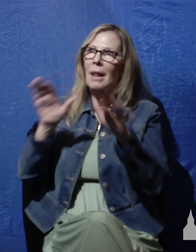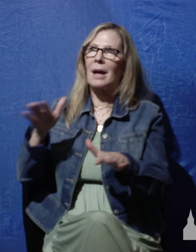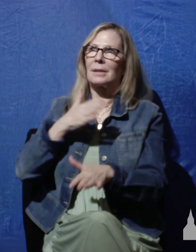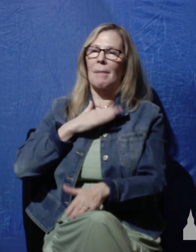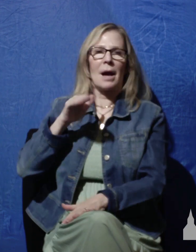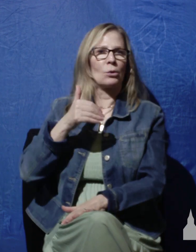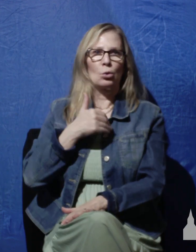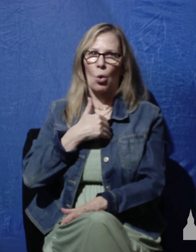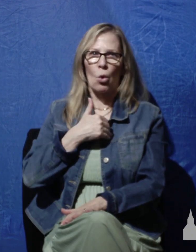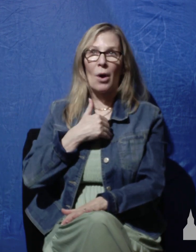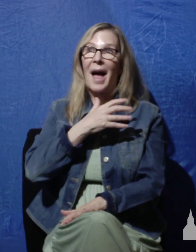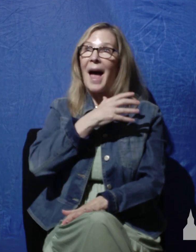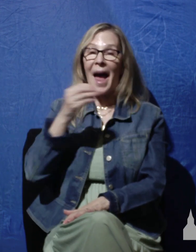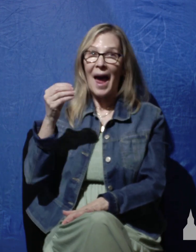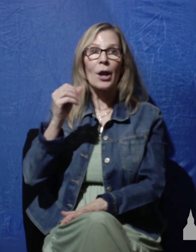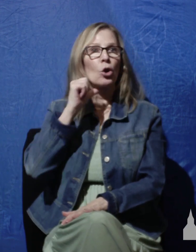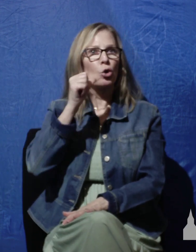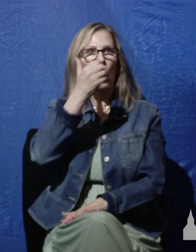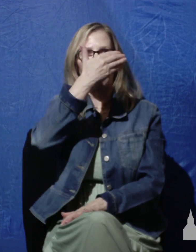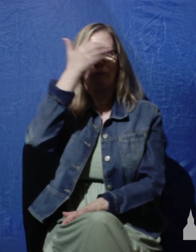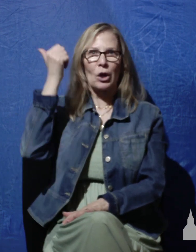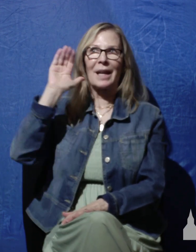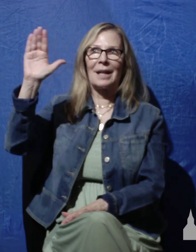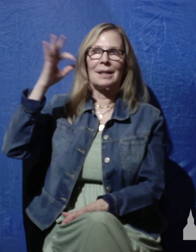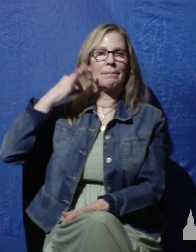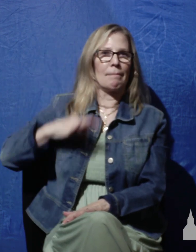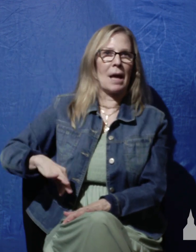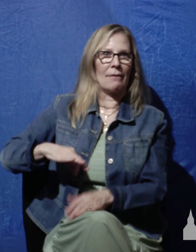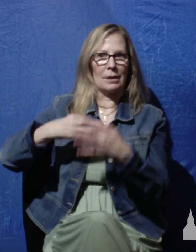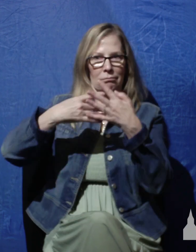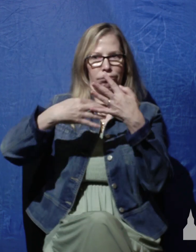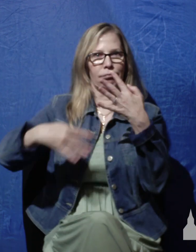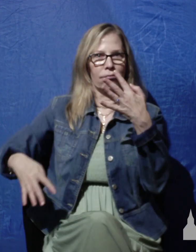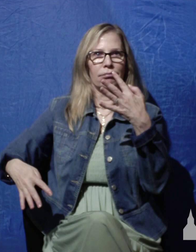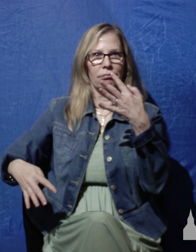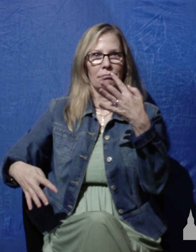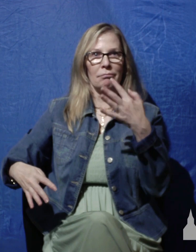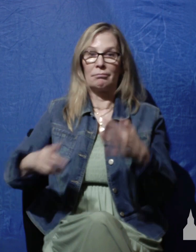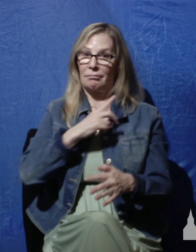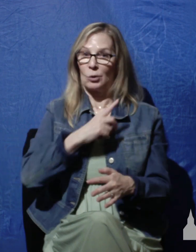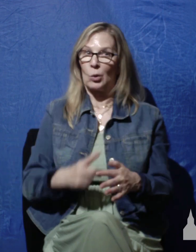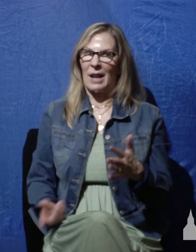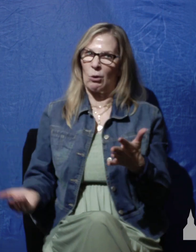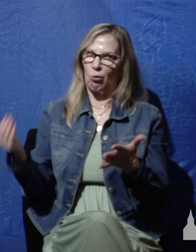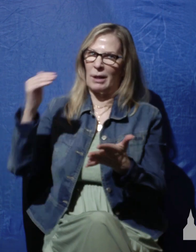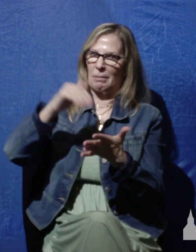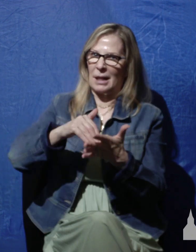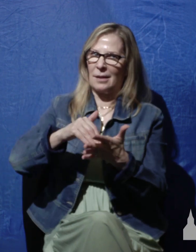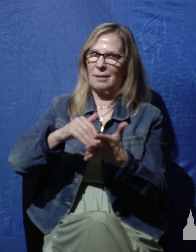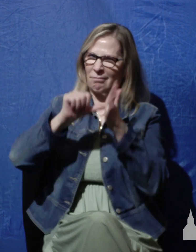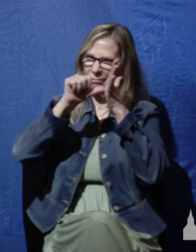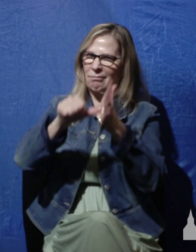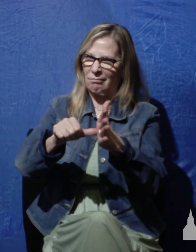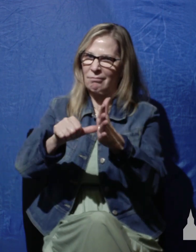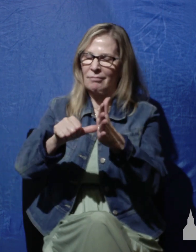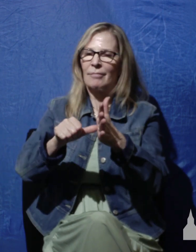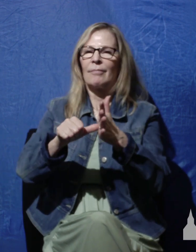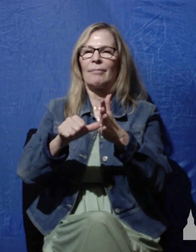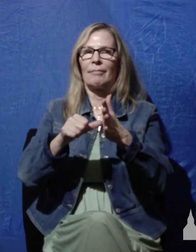benefits. Now David repeats for emphasis what he's just said in the first verse by telling himself again